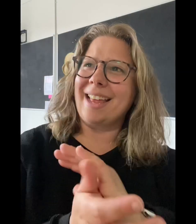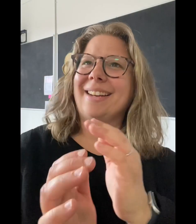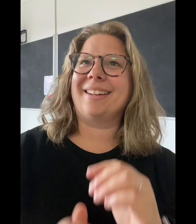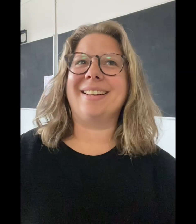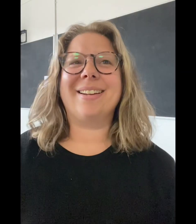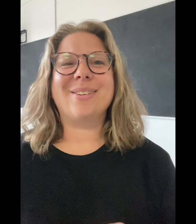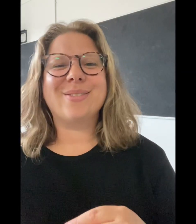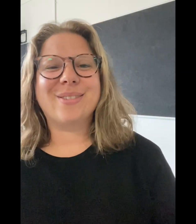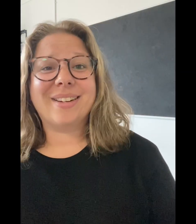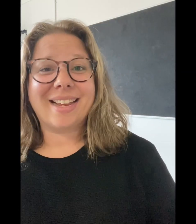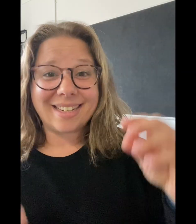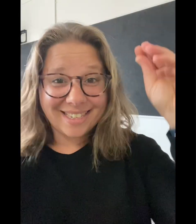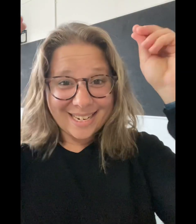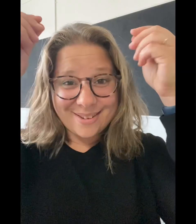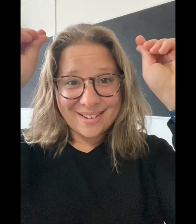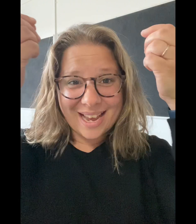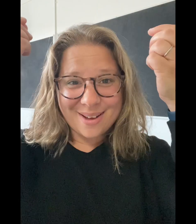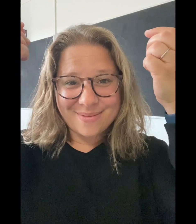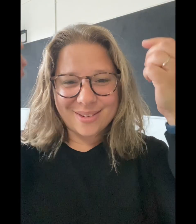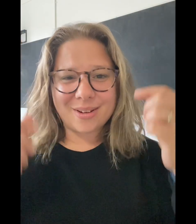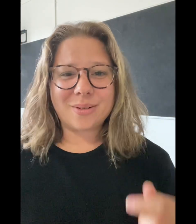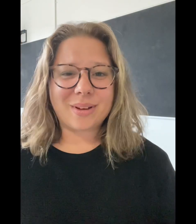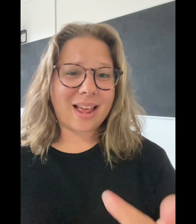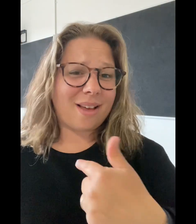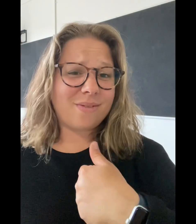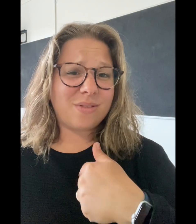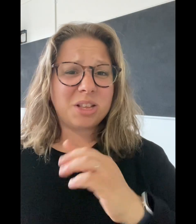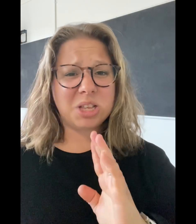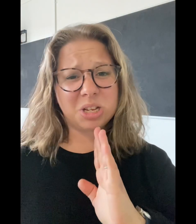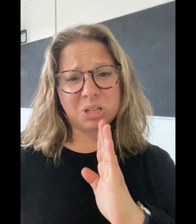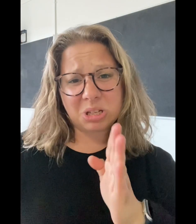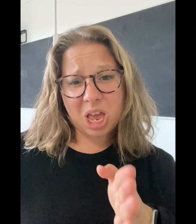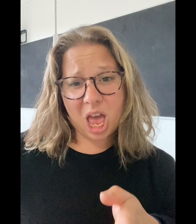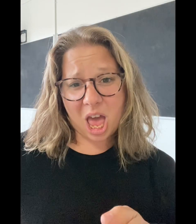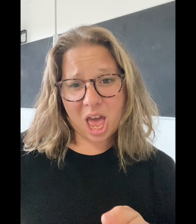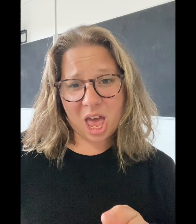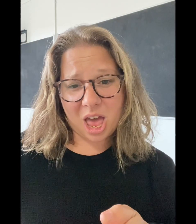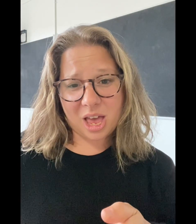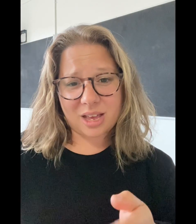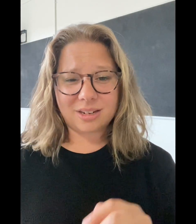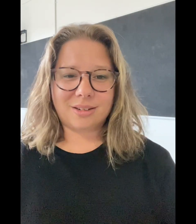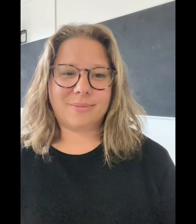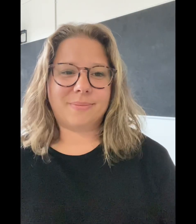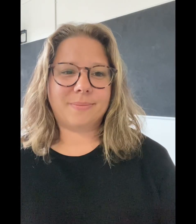What would cheer me up when I'm feeling sad?